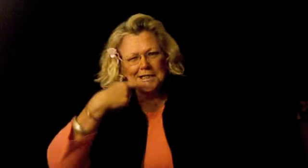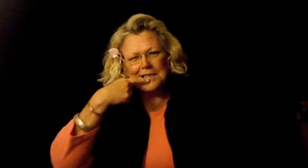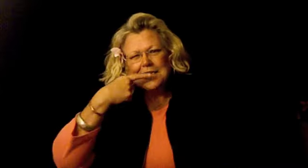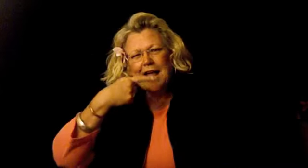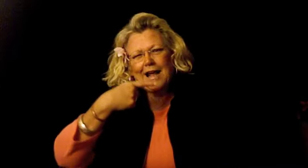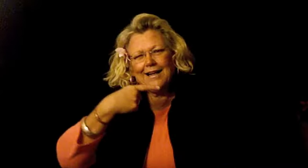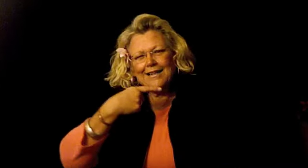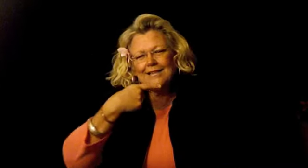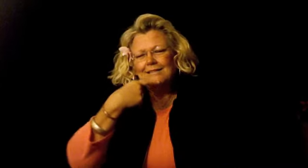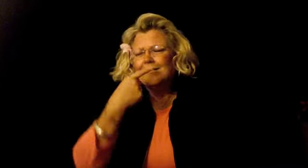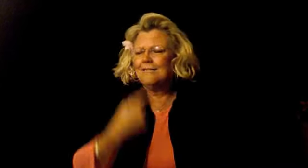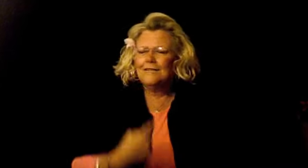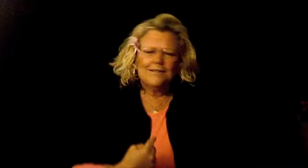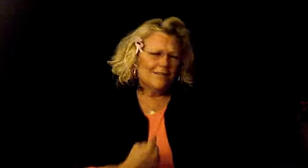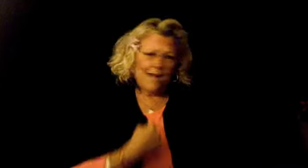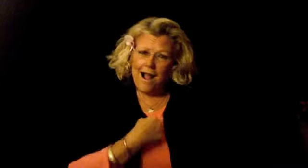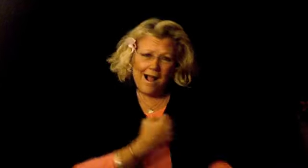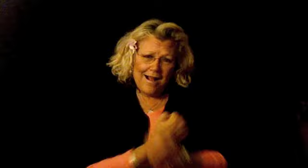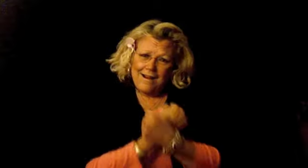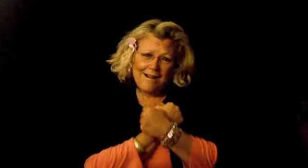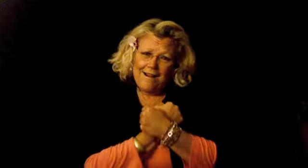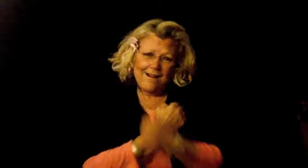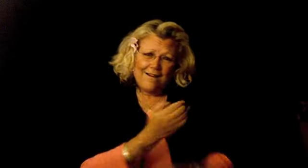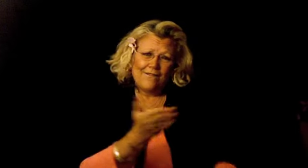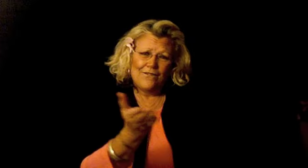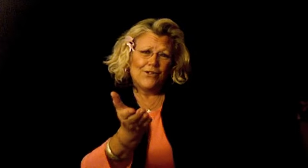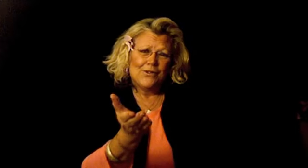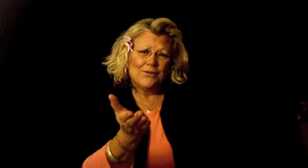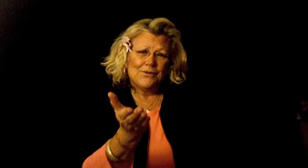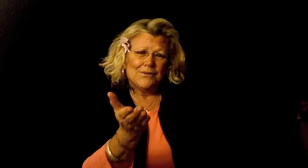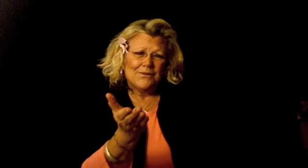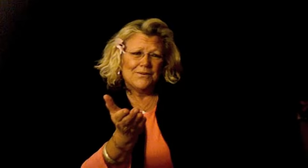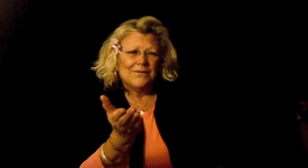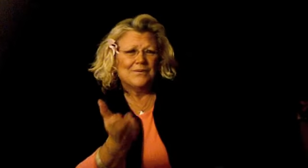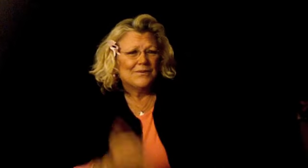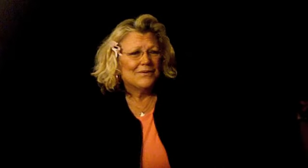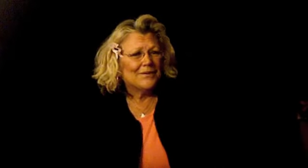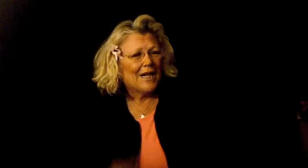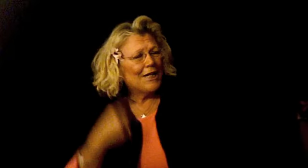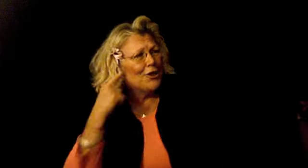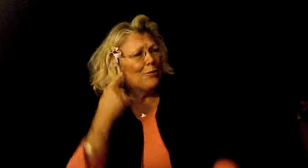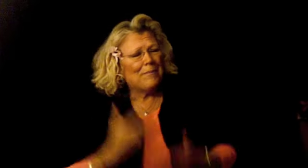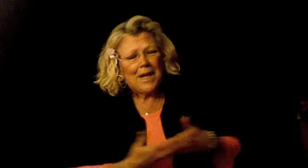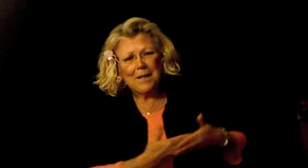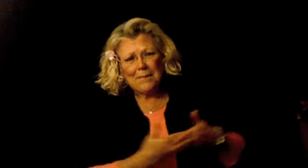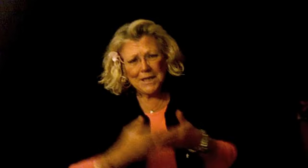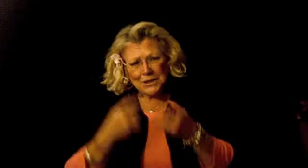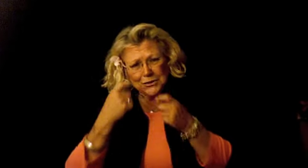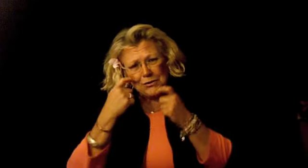saying, I love you. I hear babies cry,